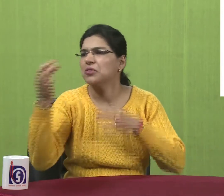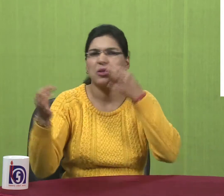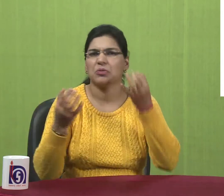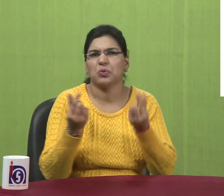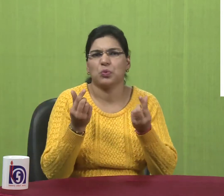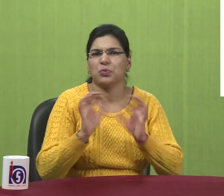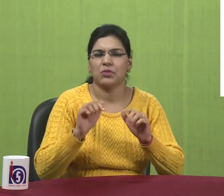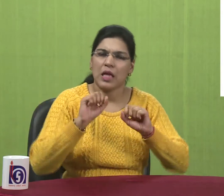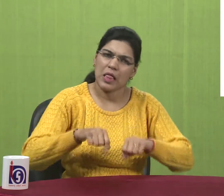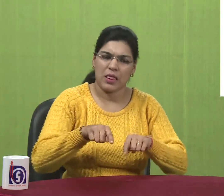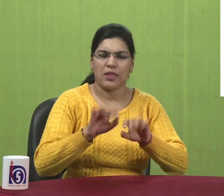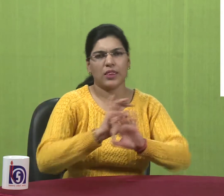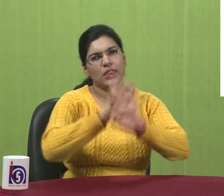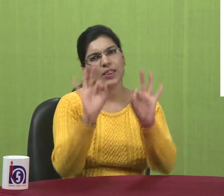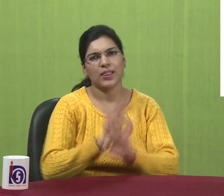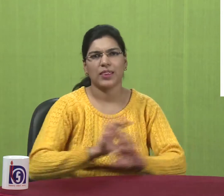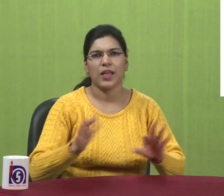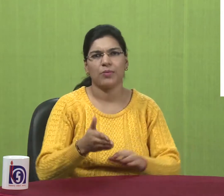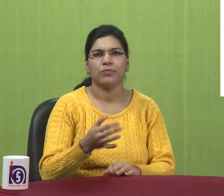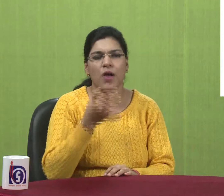You don't need to ask anyone else.